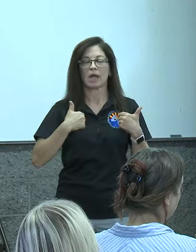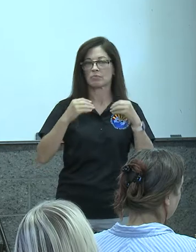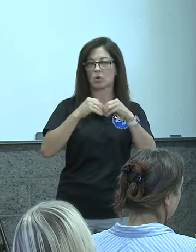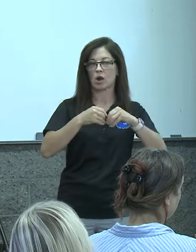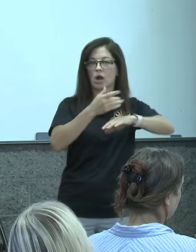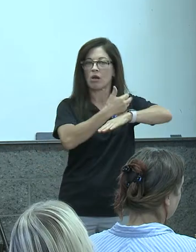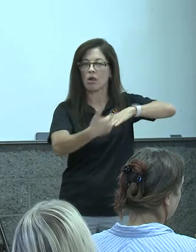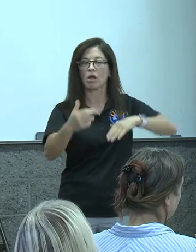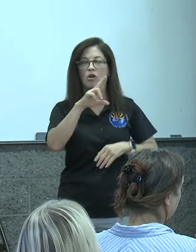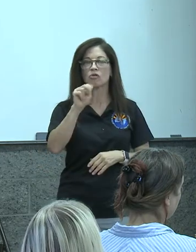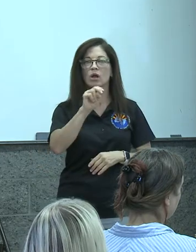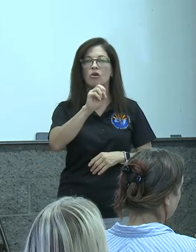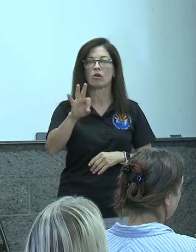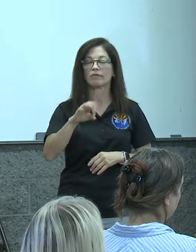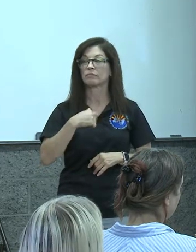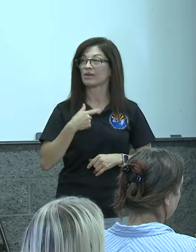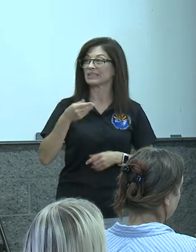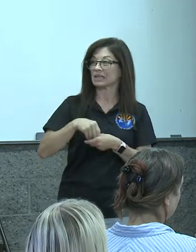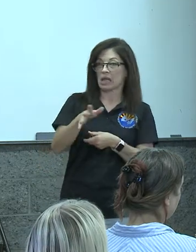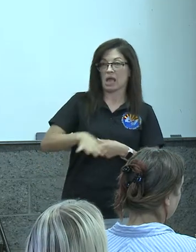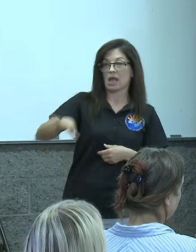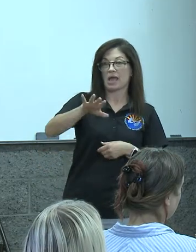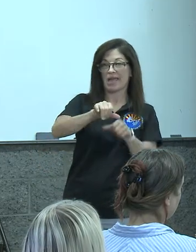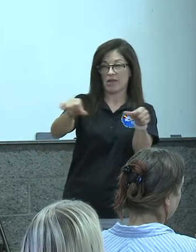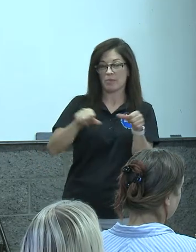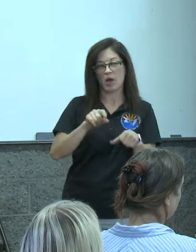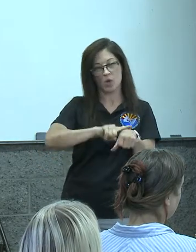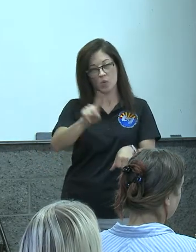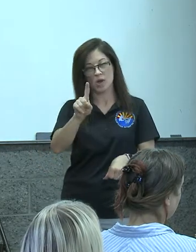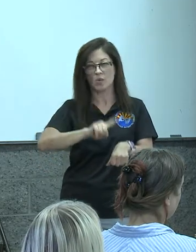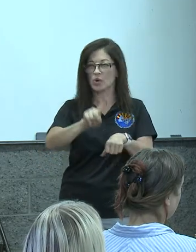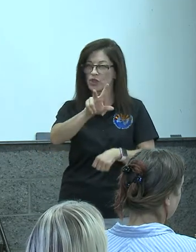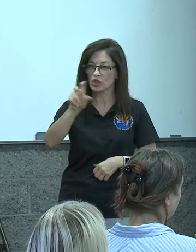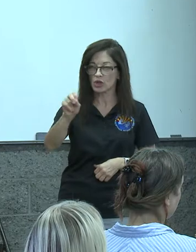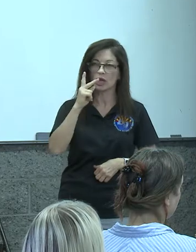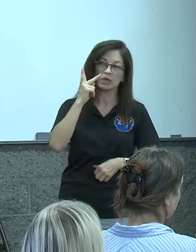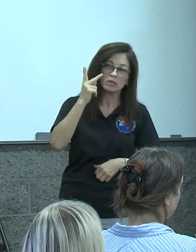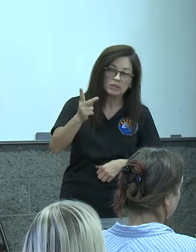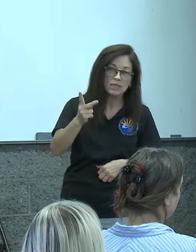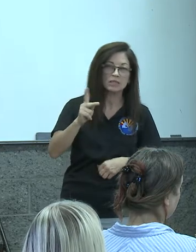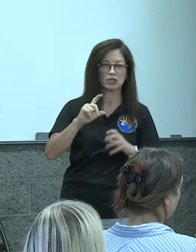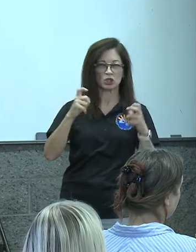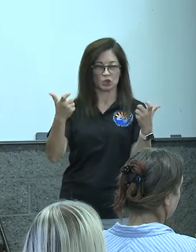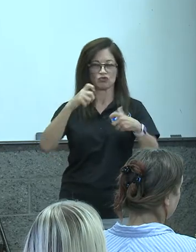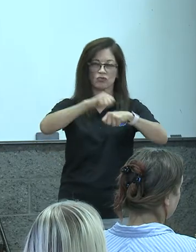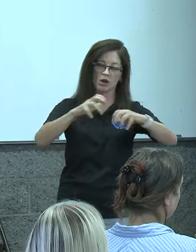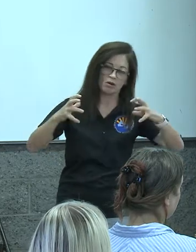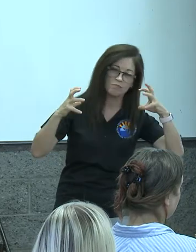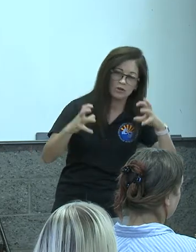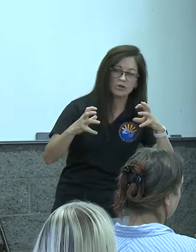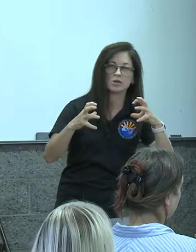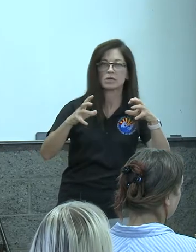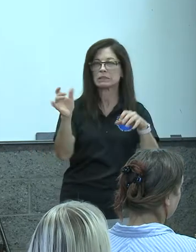around uh 1 30 maybe 1 o'clock 1 30 and i could see the basketball sized boulders and the trees